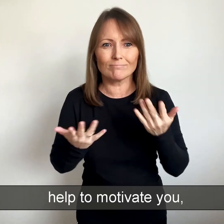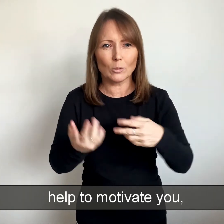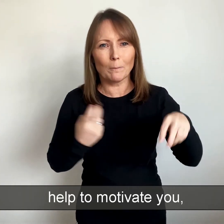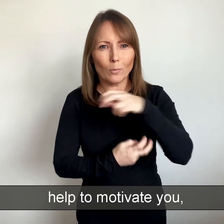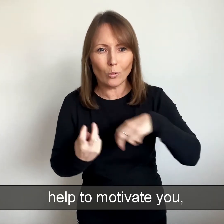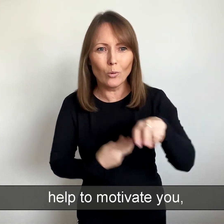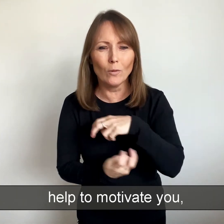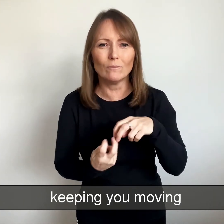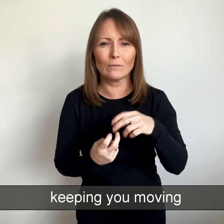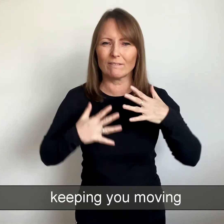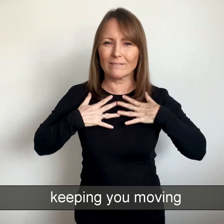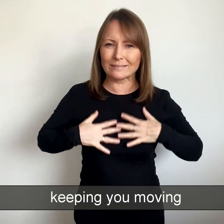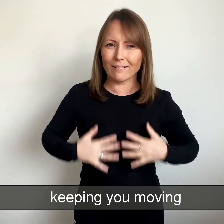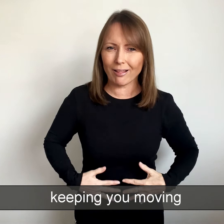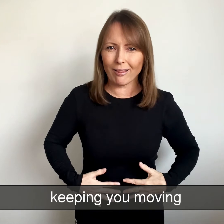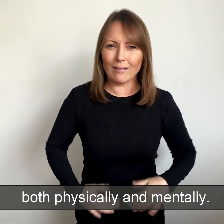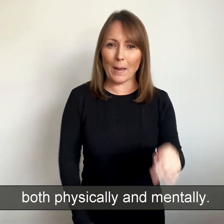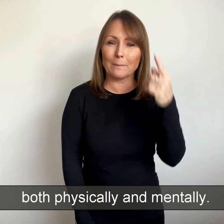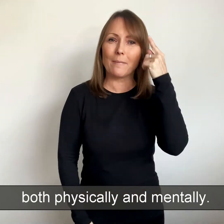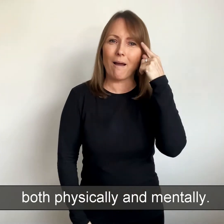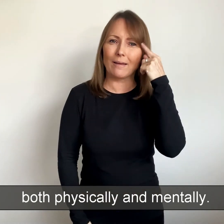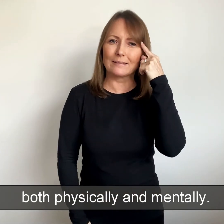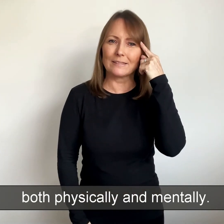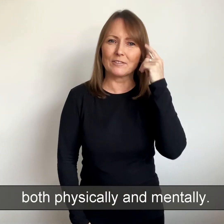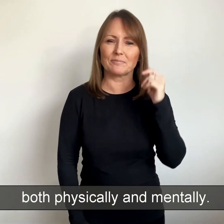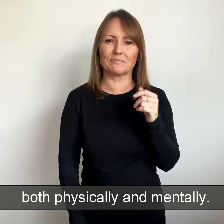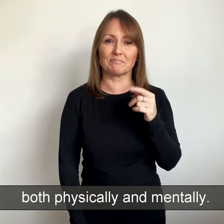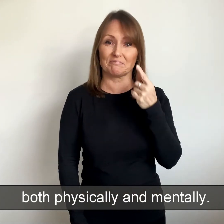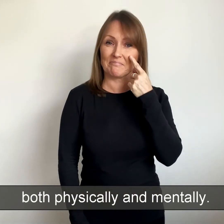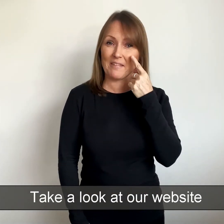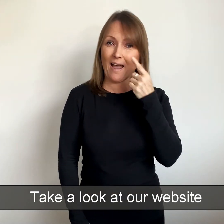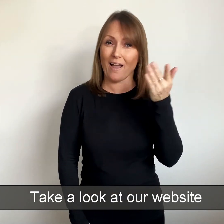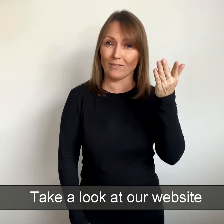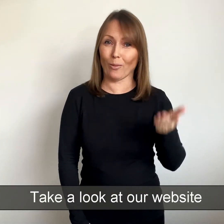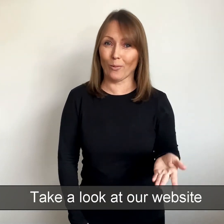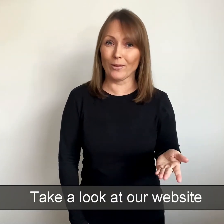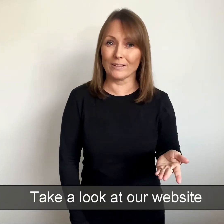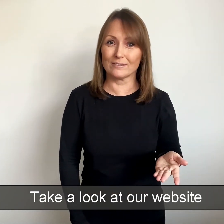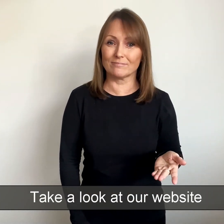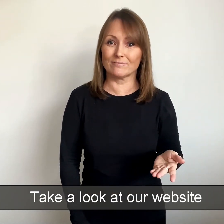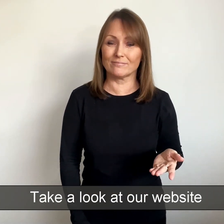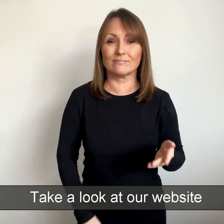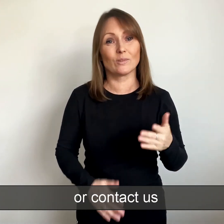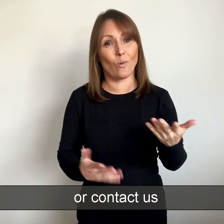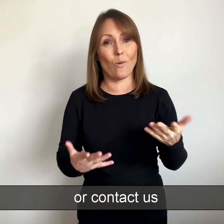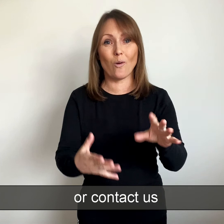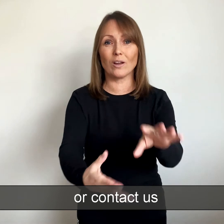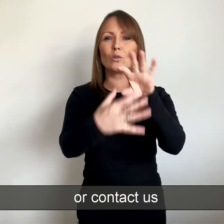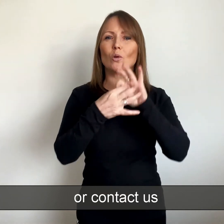motivate you, keeping you moving both physically and mentally. Take a look at our website or contact us